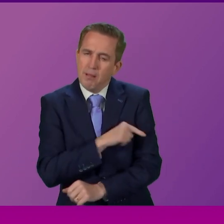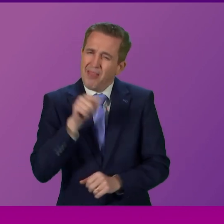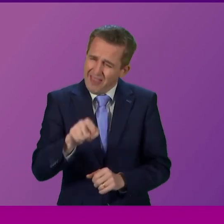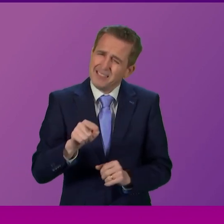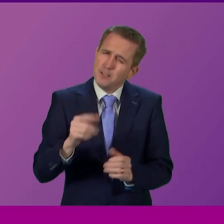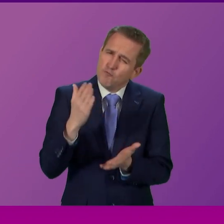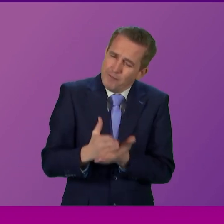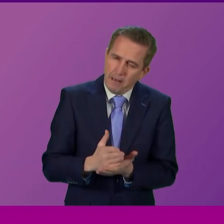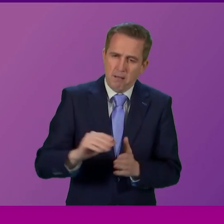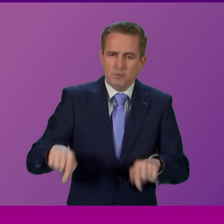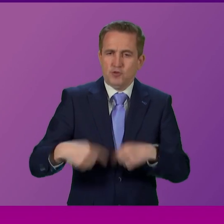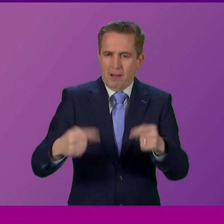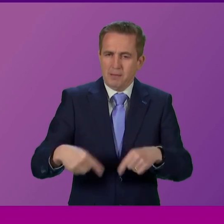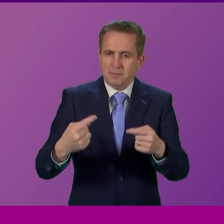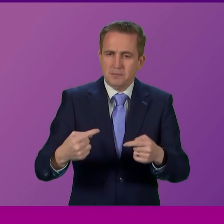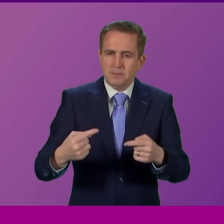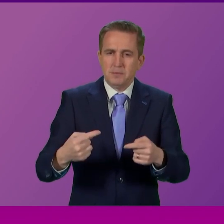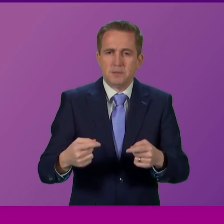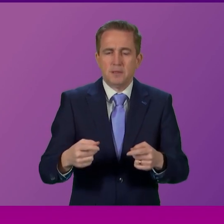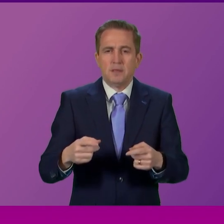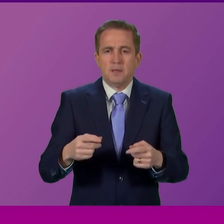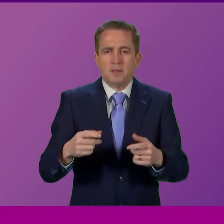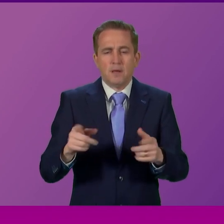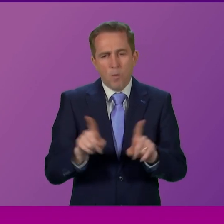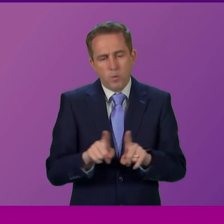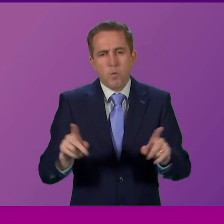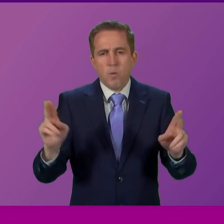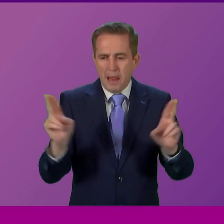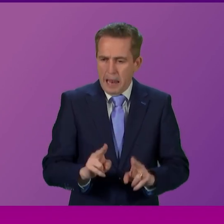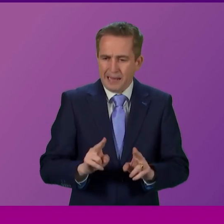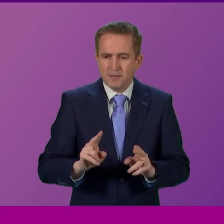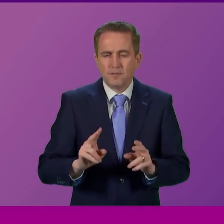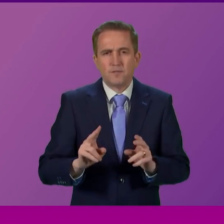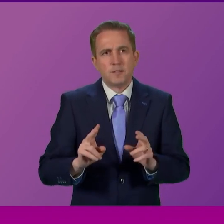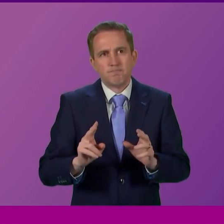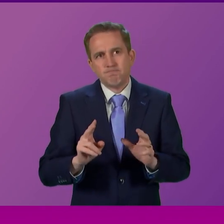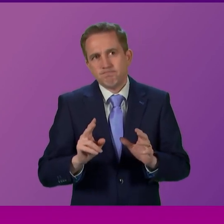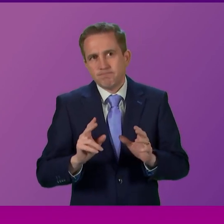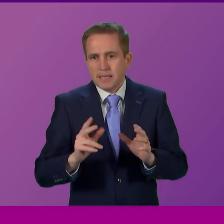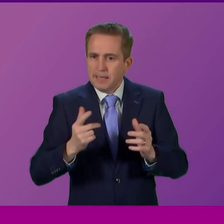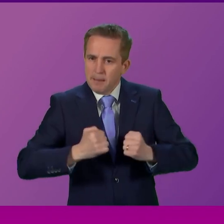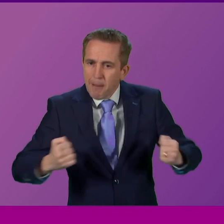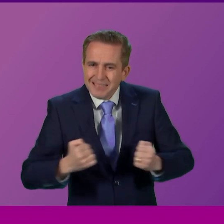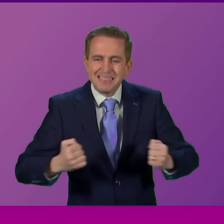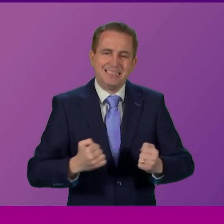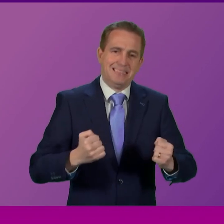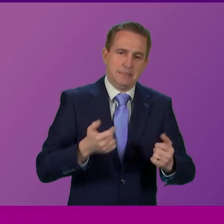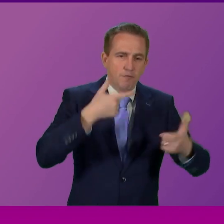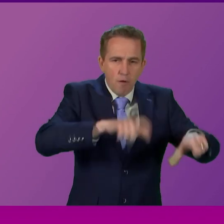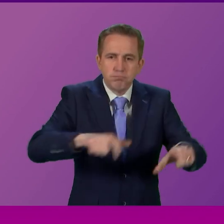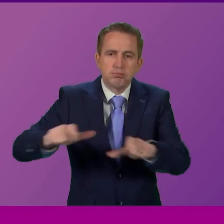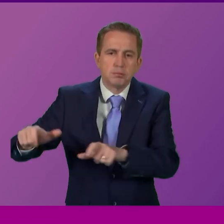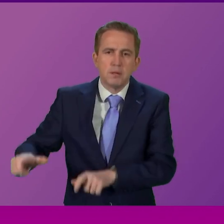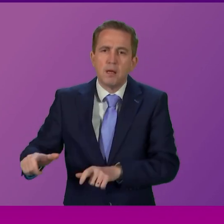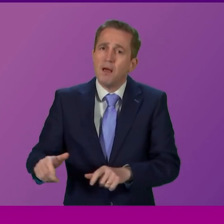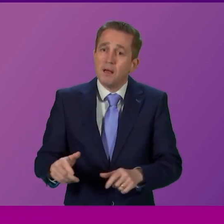facing as well as the exit block the lack of capacity within already very busy hospital sites. What can we do to